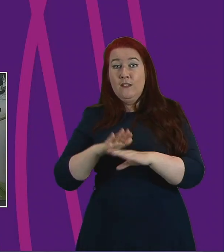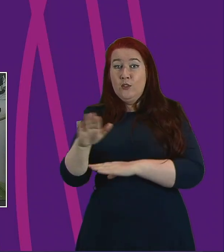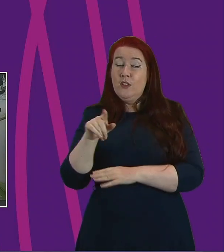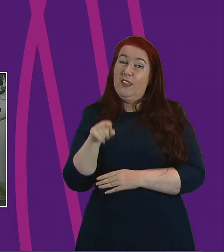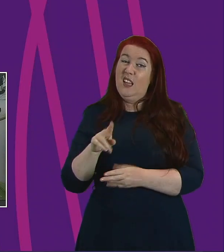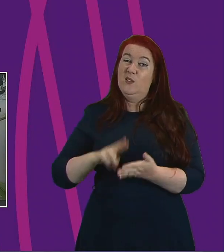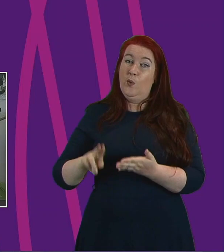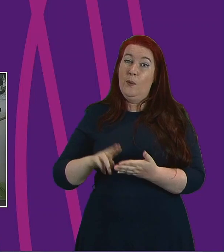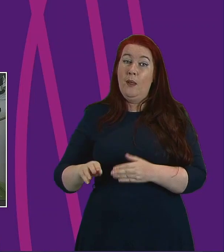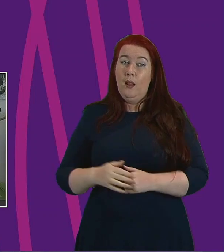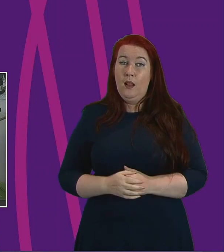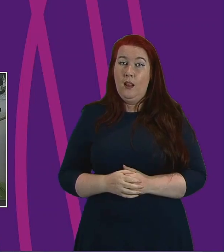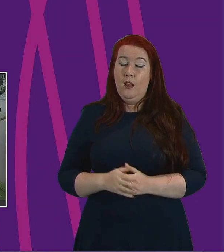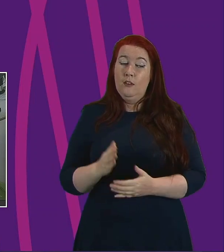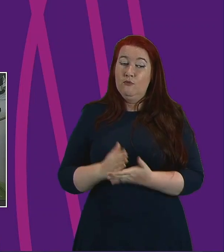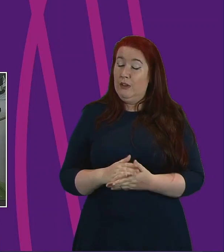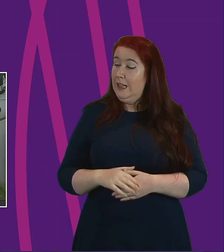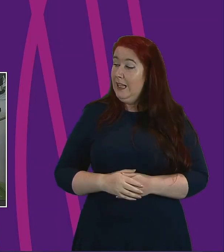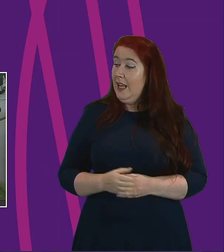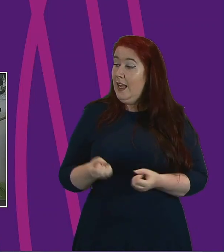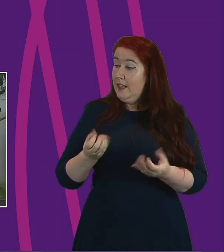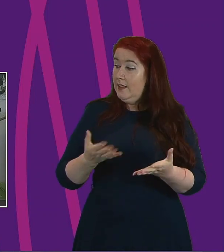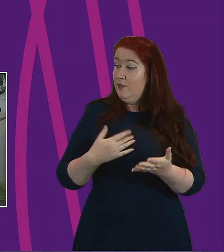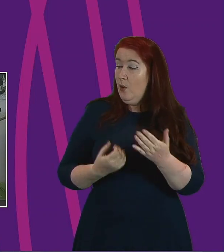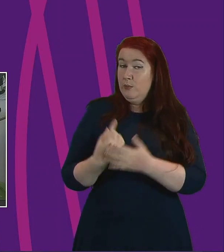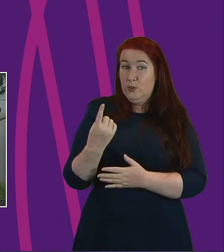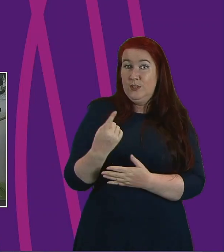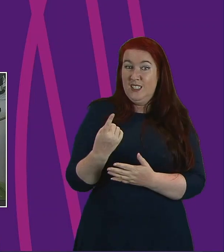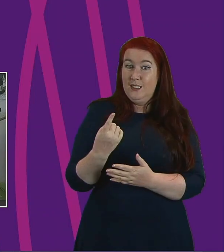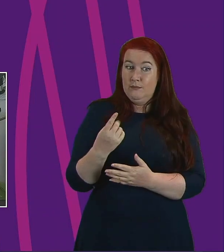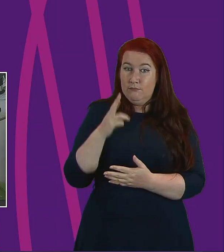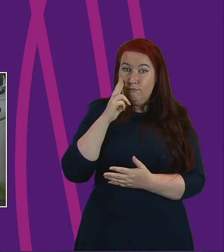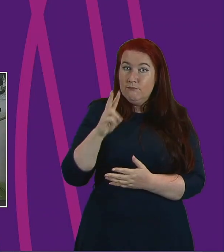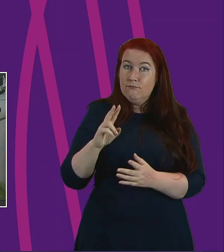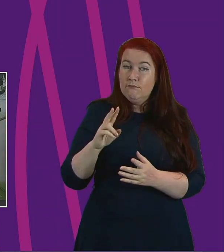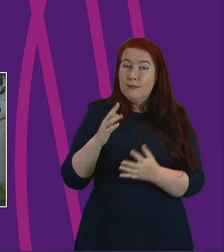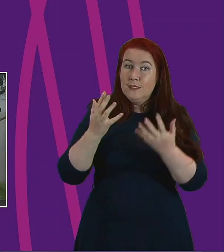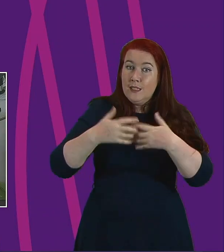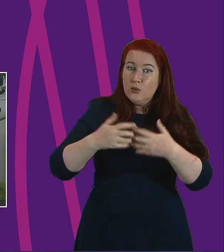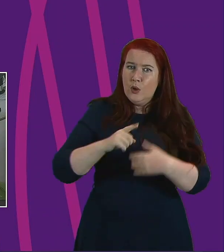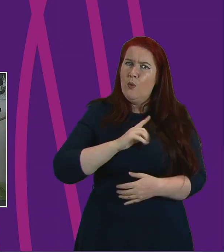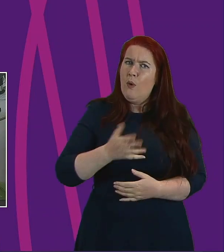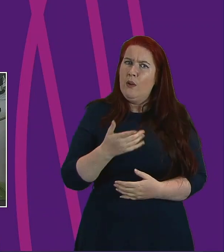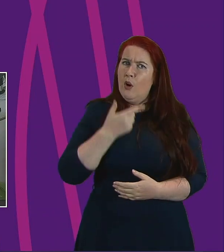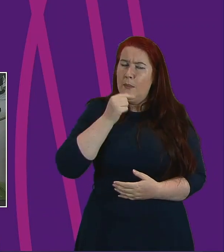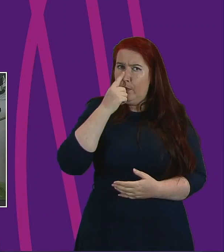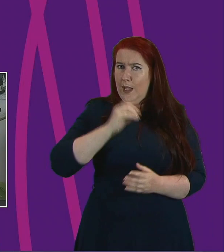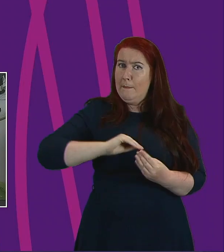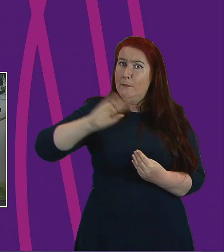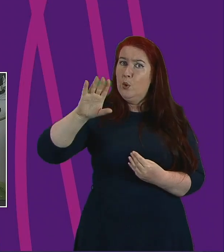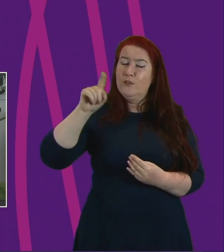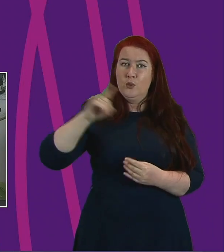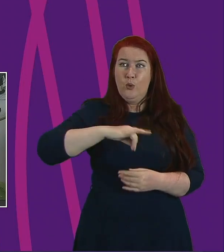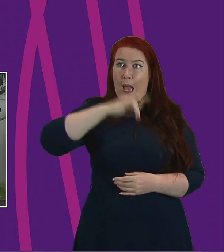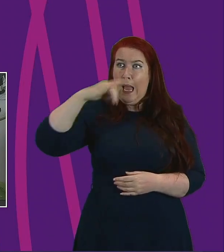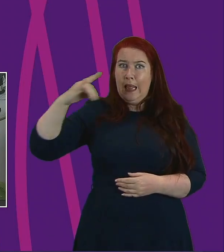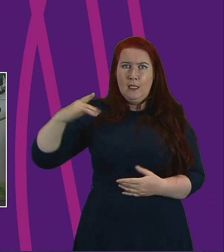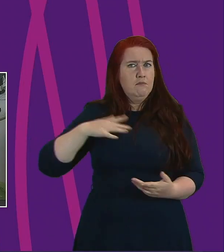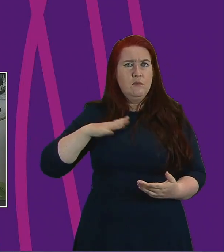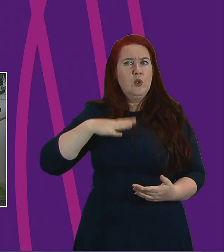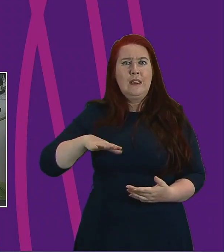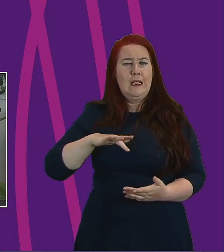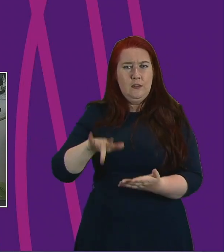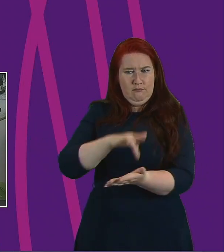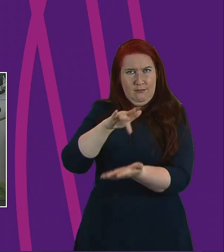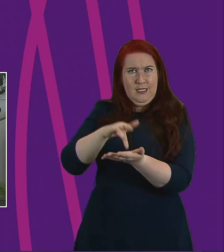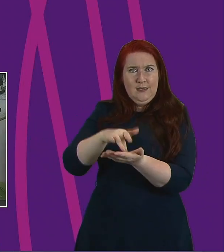those businesses the opportunities to look at the use of technology. Why cannot people now relocate to the Highlands without the need for being based in a city?